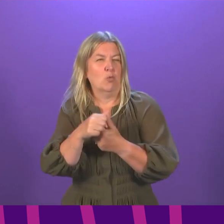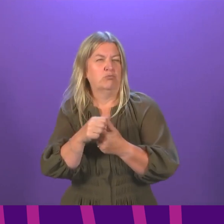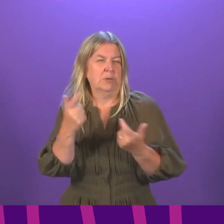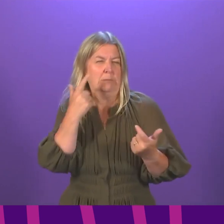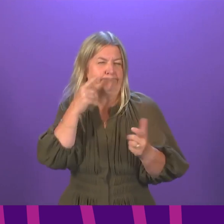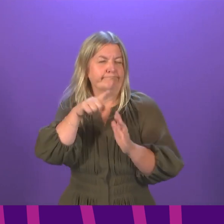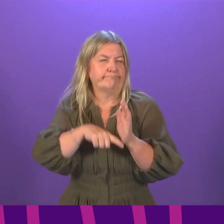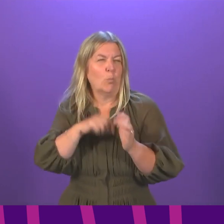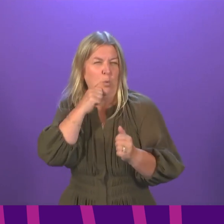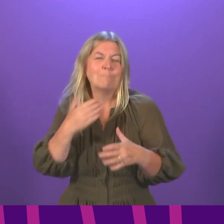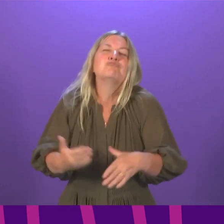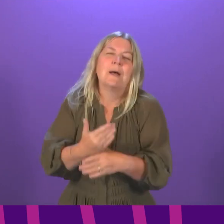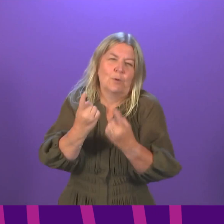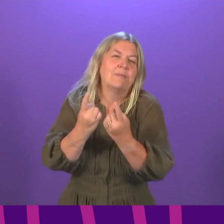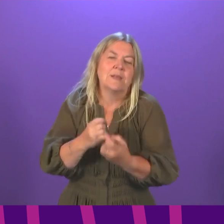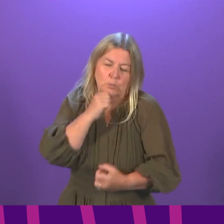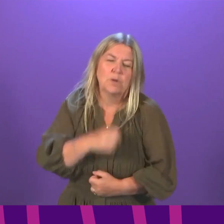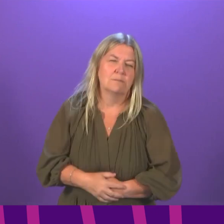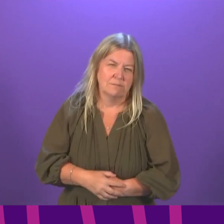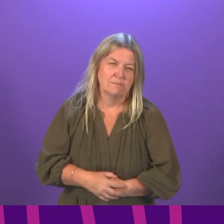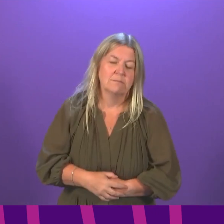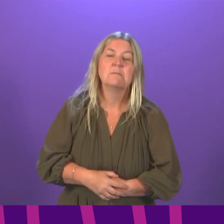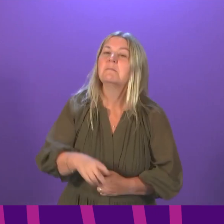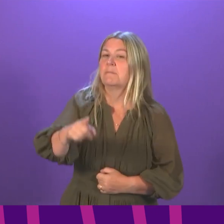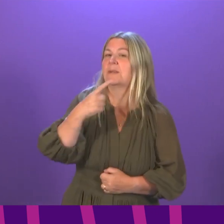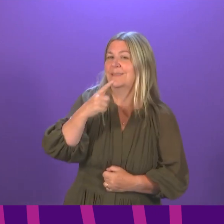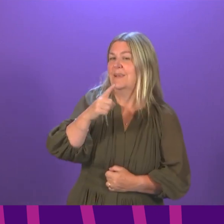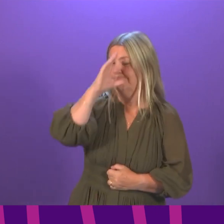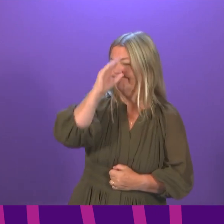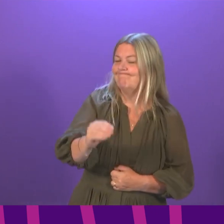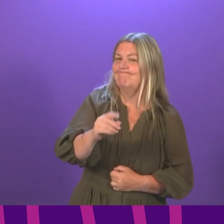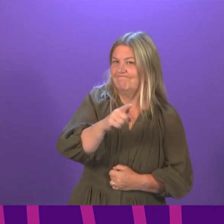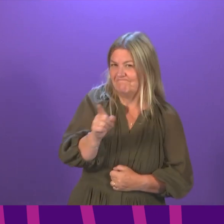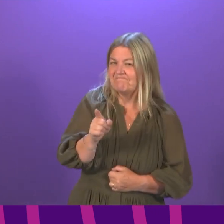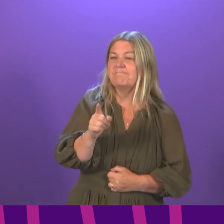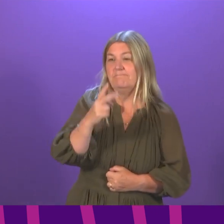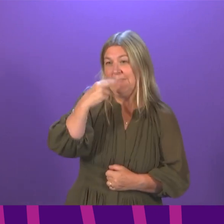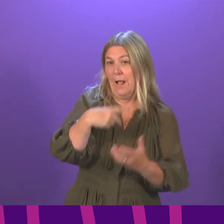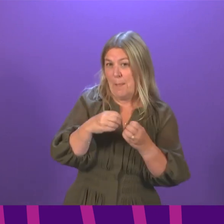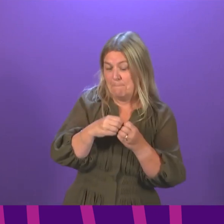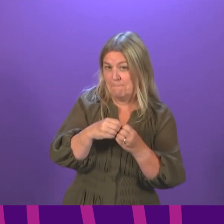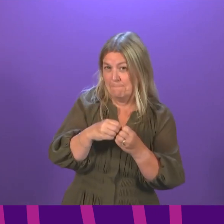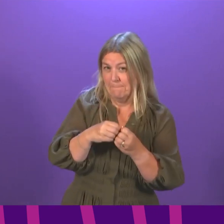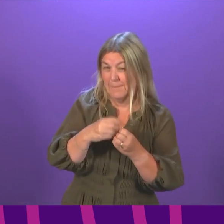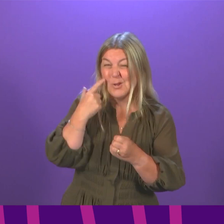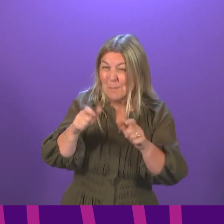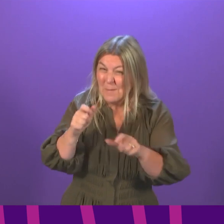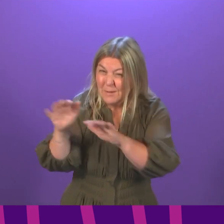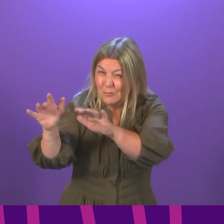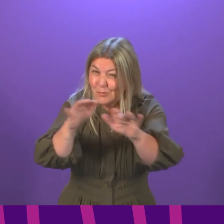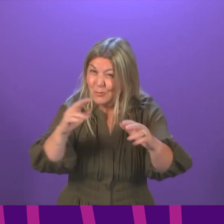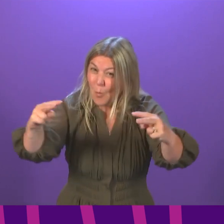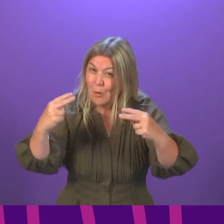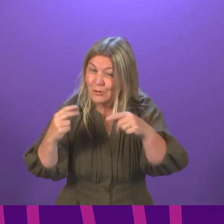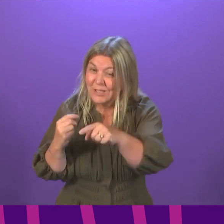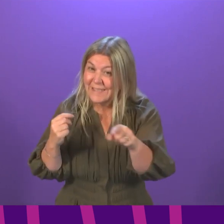realities in settings like nightclubs. One thing I would take the opportunity to say on nightclubs to young people, if there are any